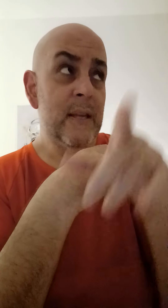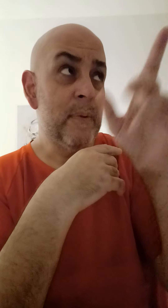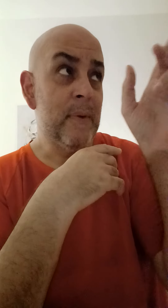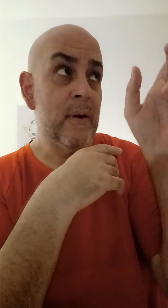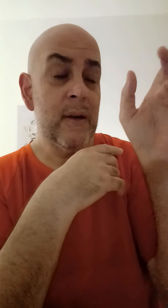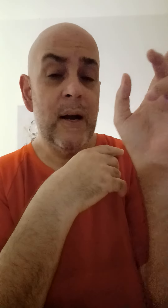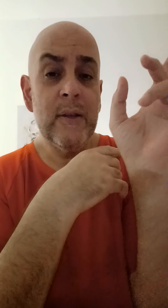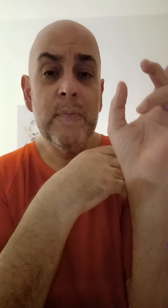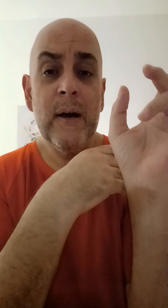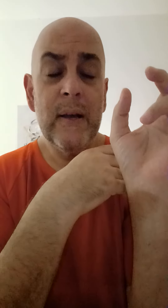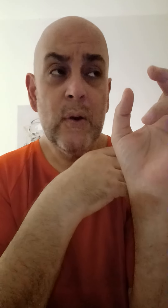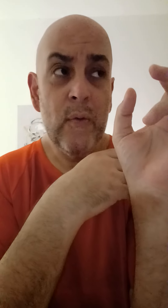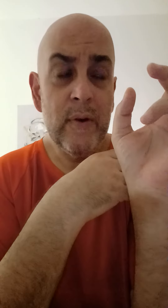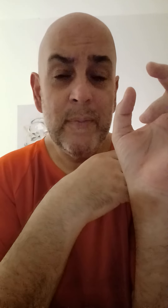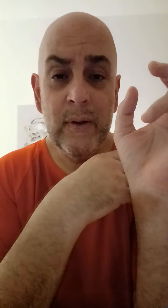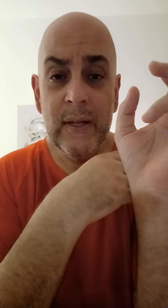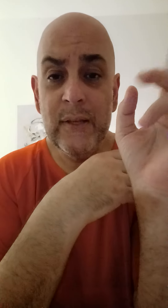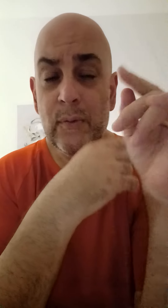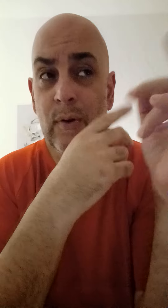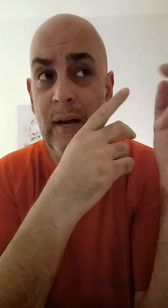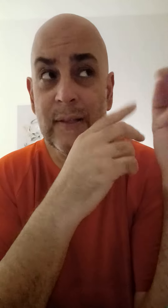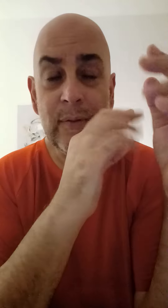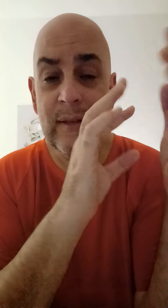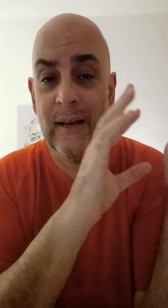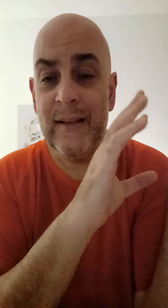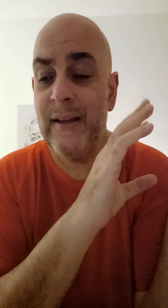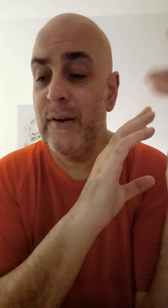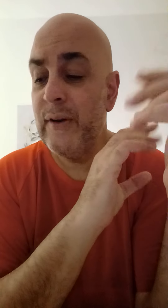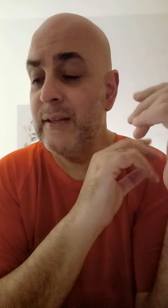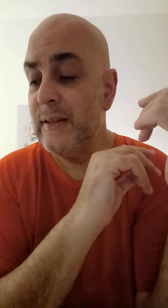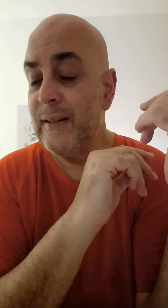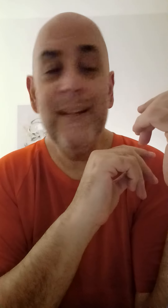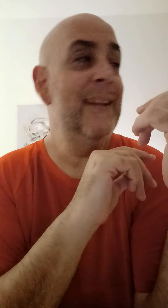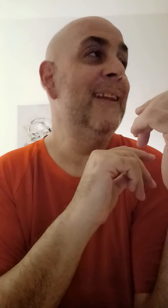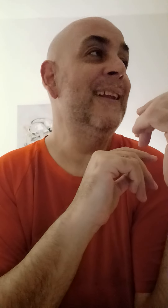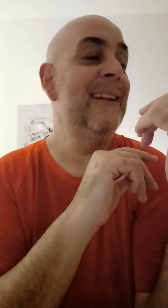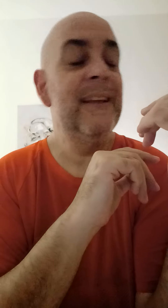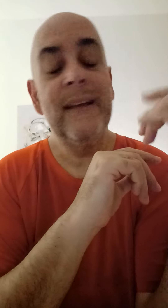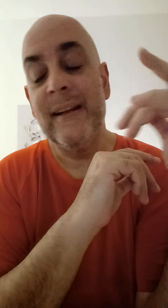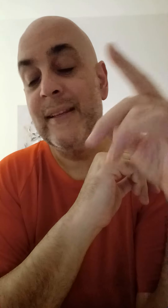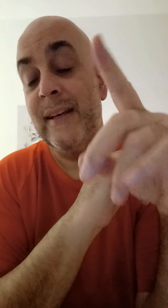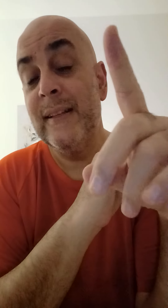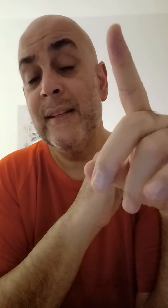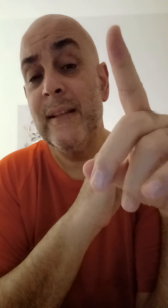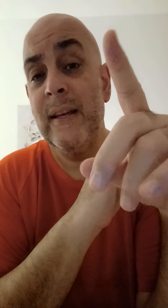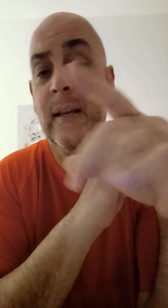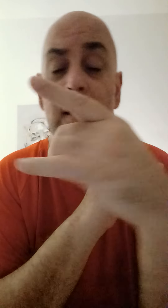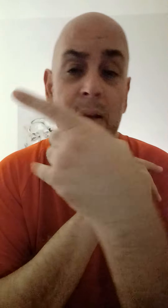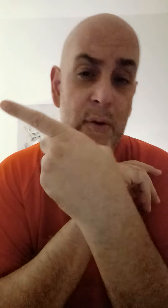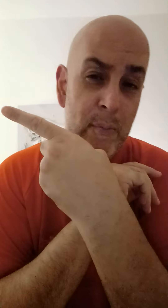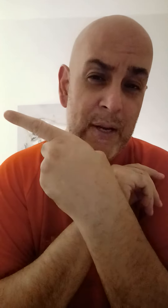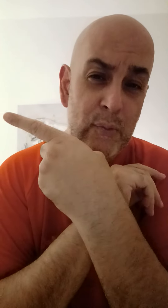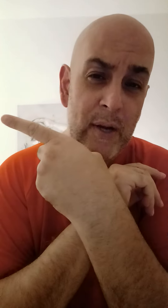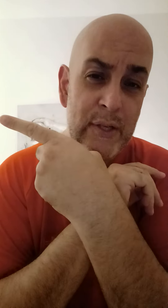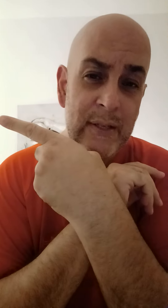keep America occupied over in the Middle East with all kinds of yada, yada, craziness. And at the end of the day, nobody's watching